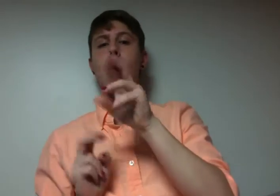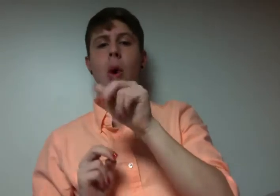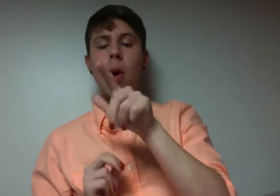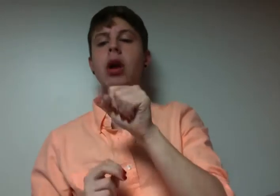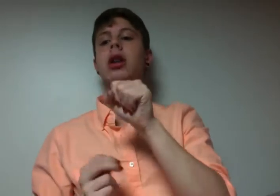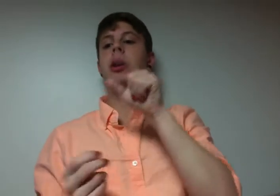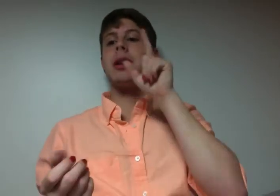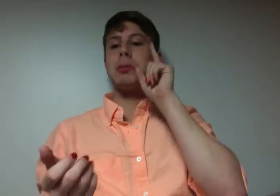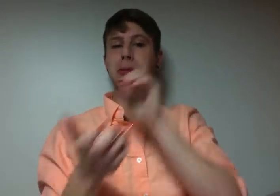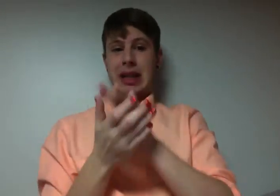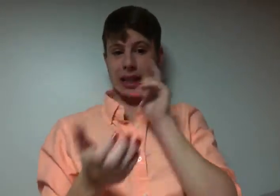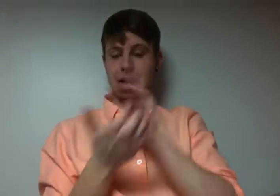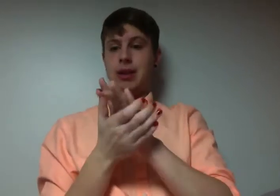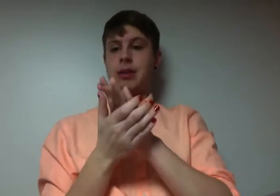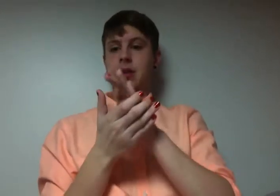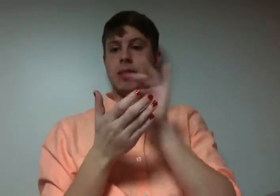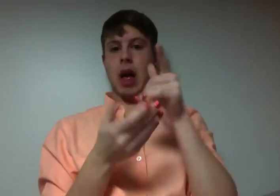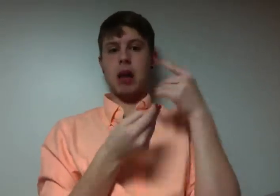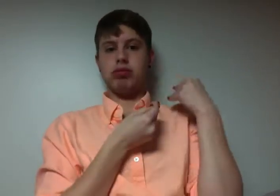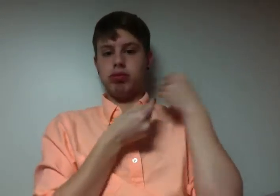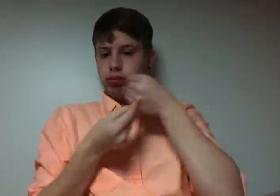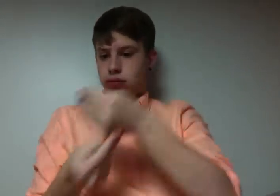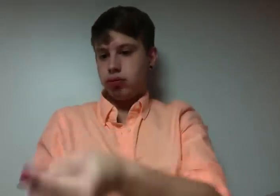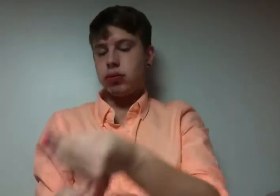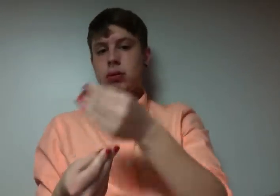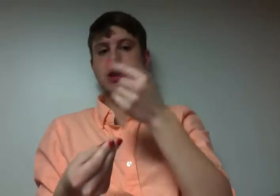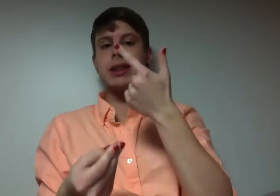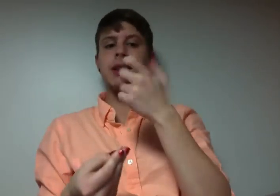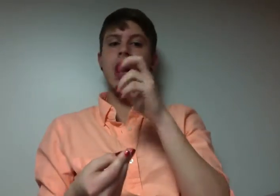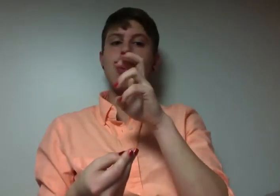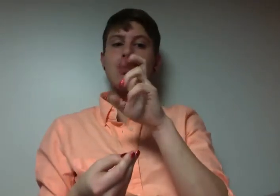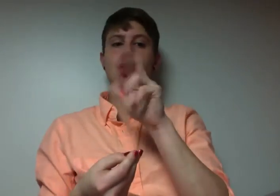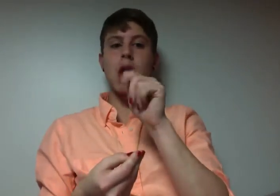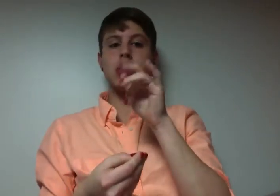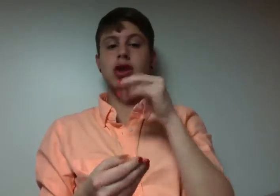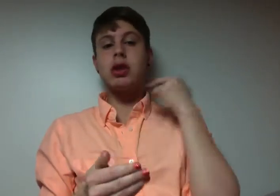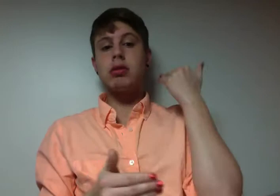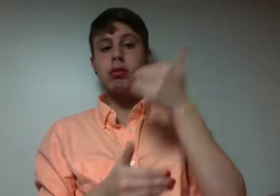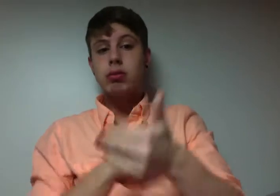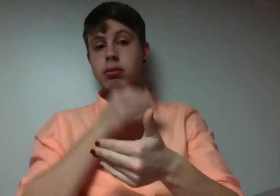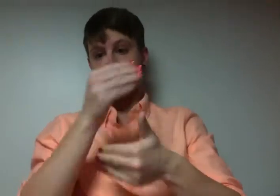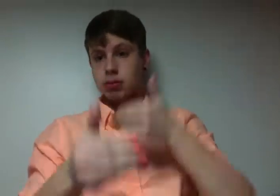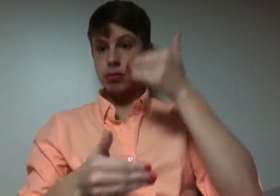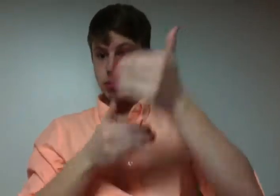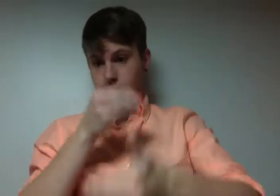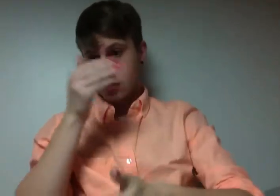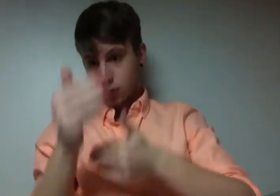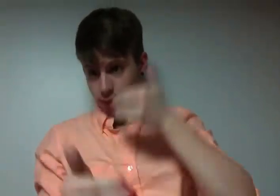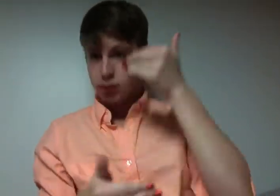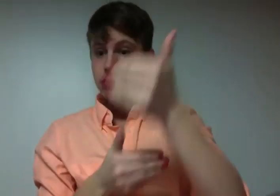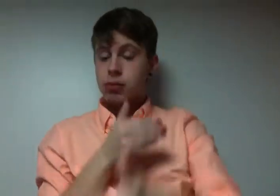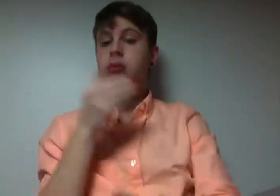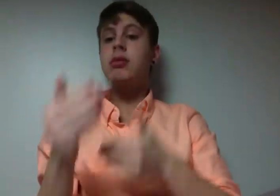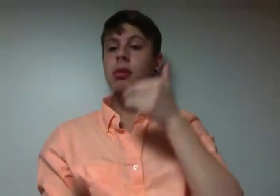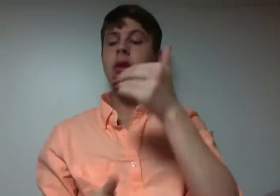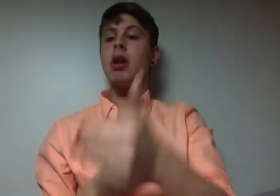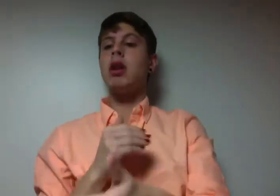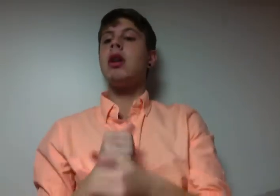you don't know camera For a moment, so don't go tempering You just a nail, I hammered Little girl, that's on my camera My name could care, and I slid her